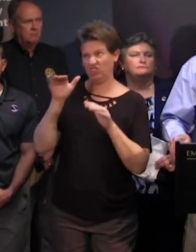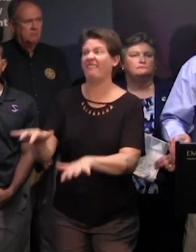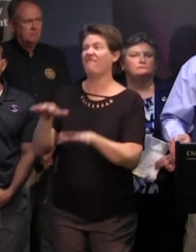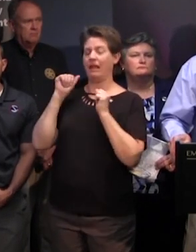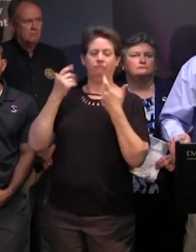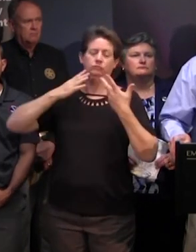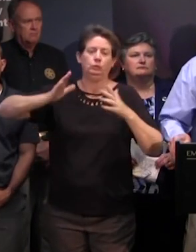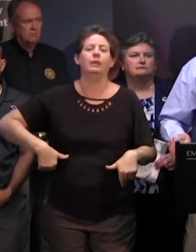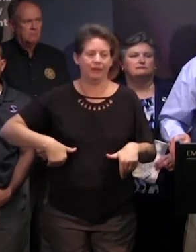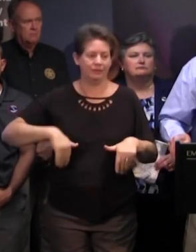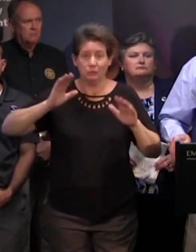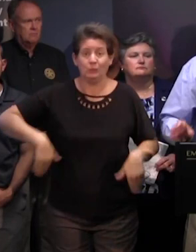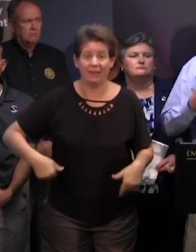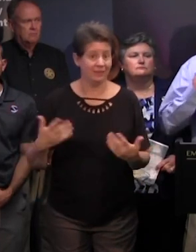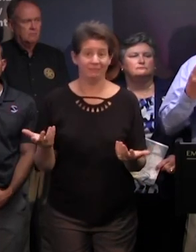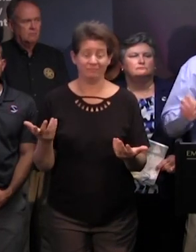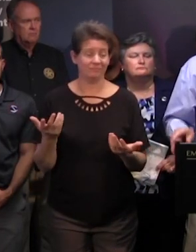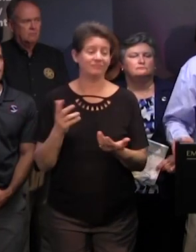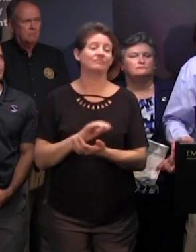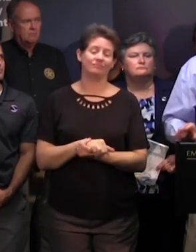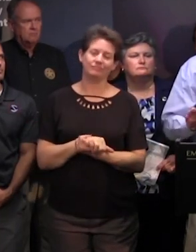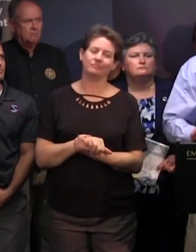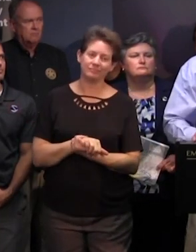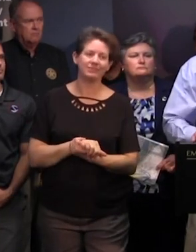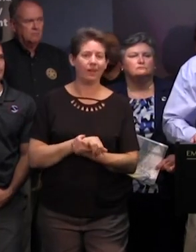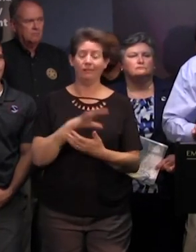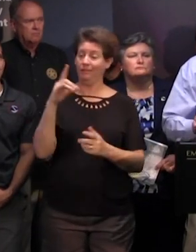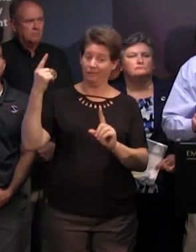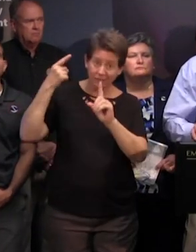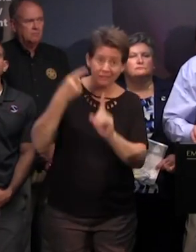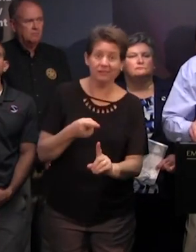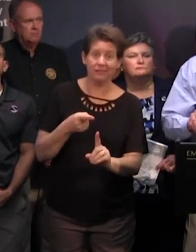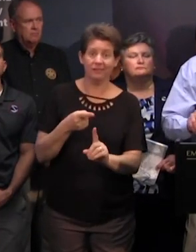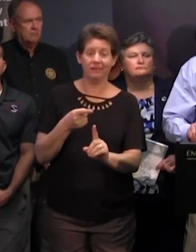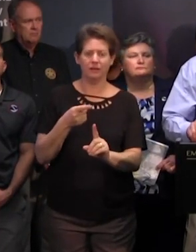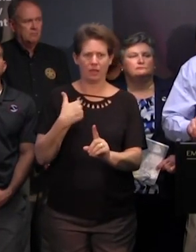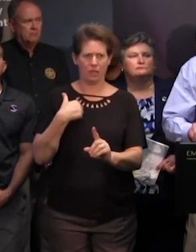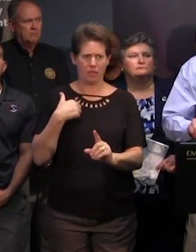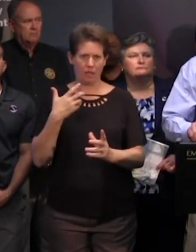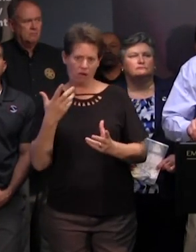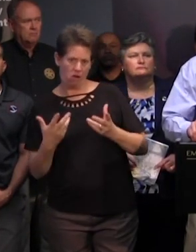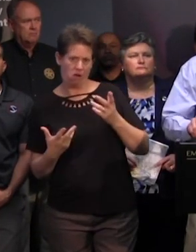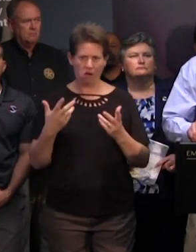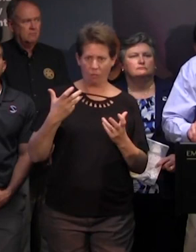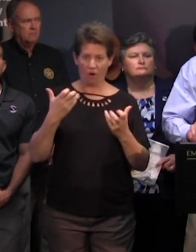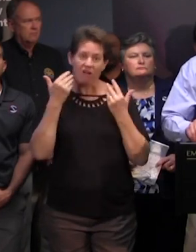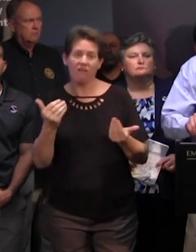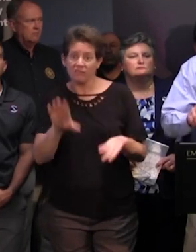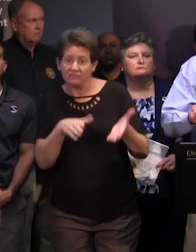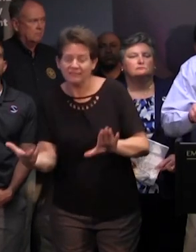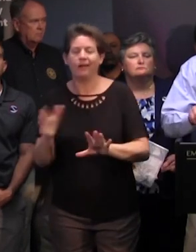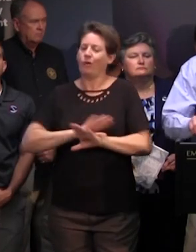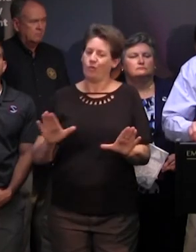taken the chance it's too late to correct it and so that goes back to what i'm saying we do not want to gamble with a single south carolina life